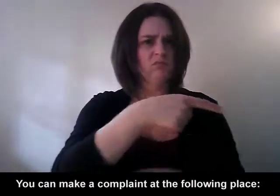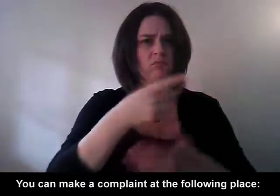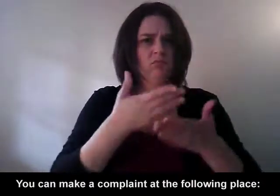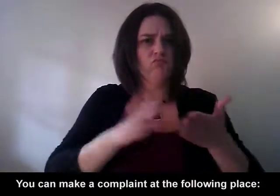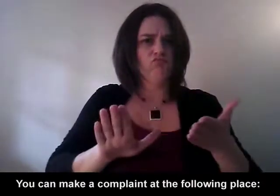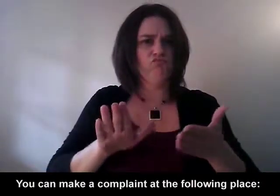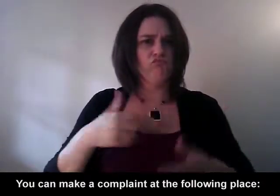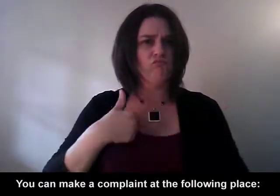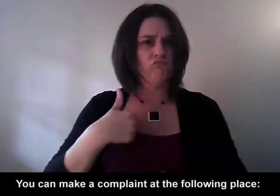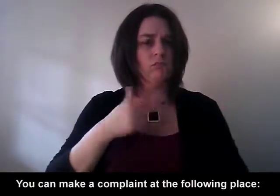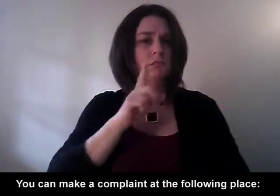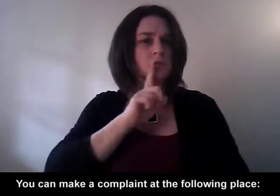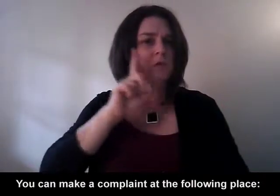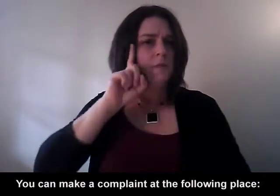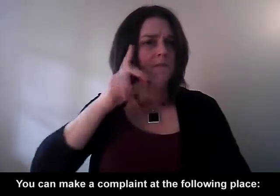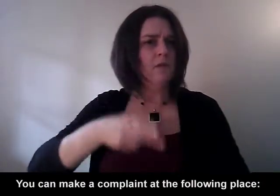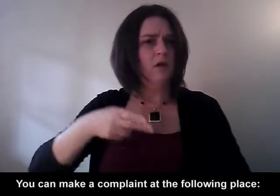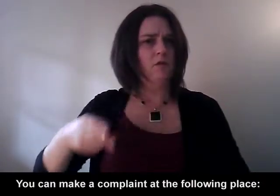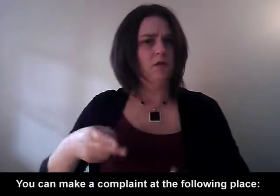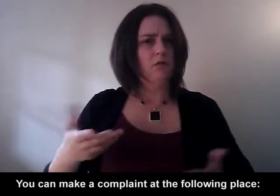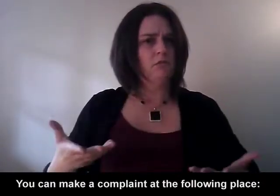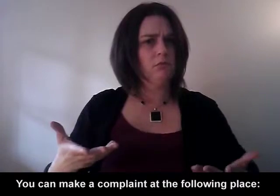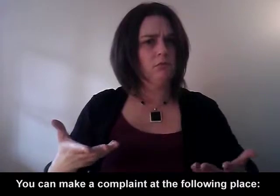You can make a complaint at the following place.